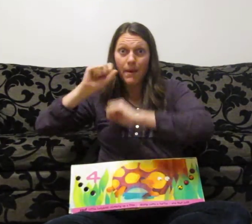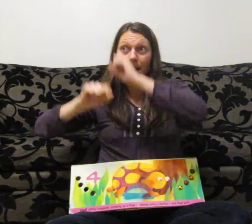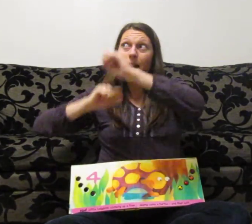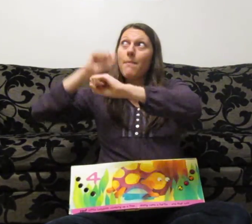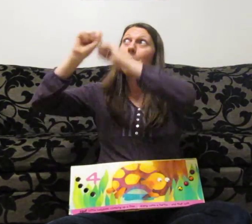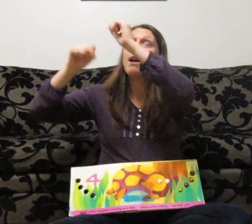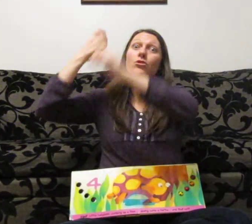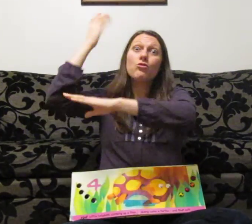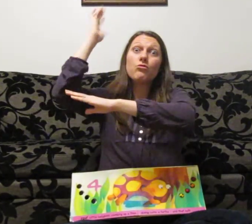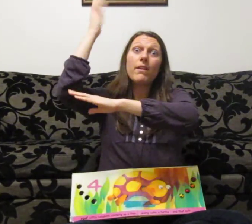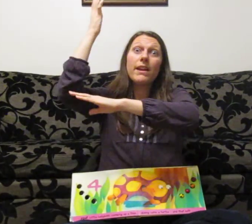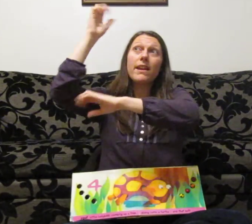up a tree.